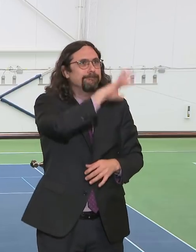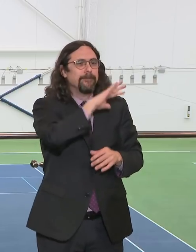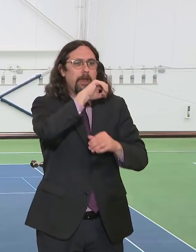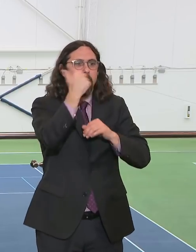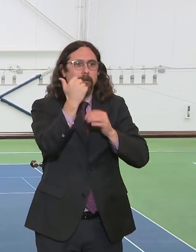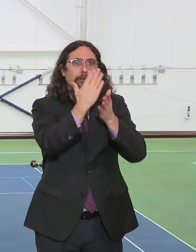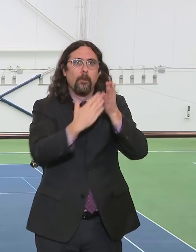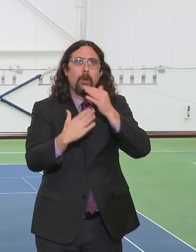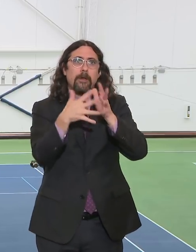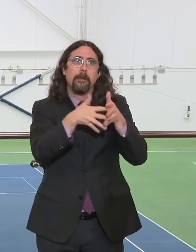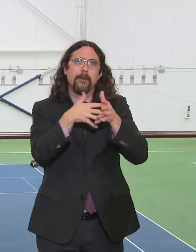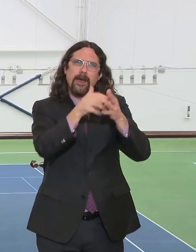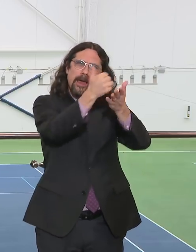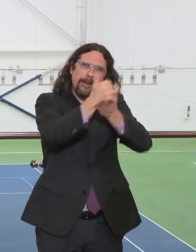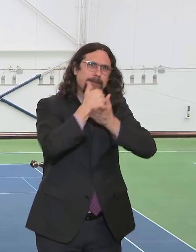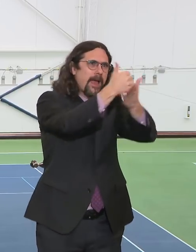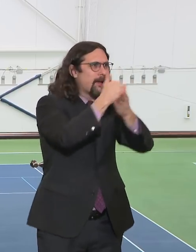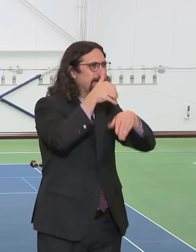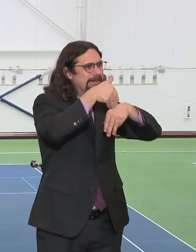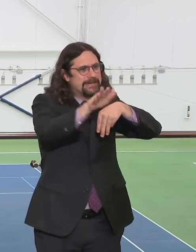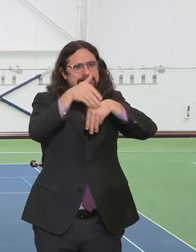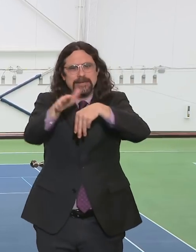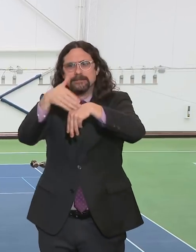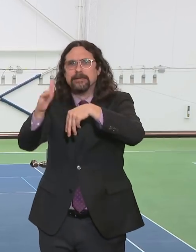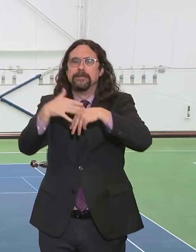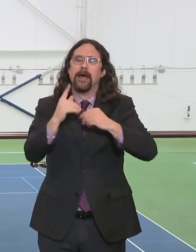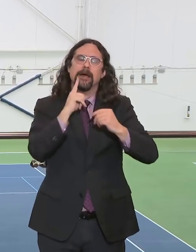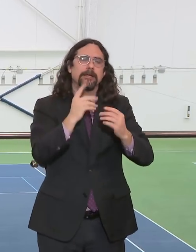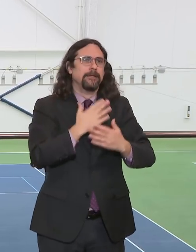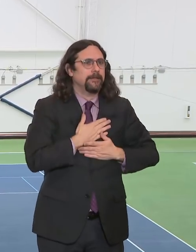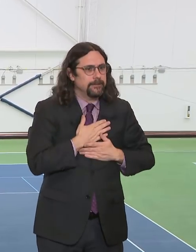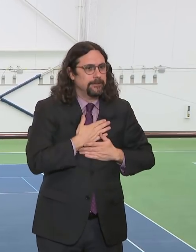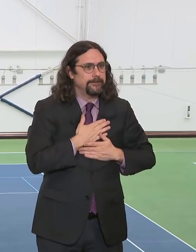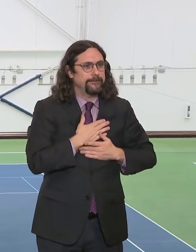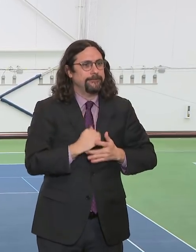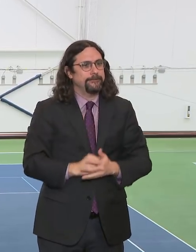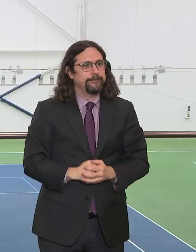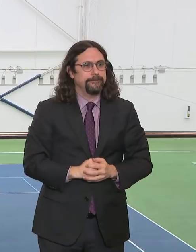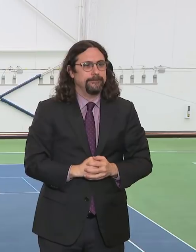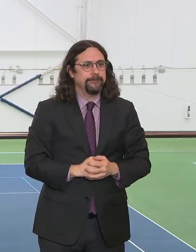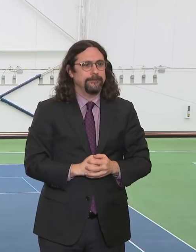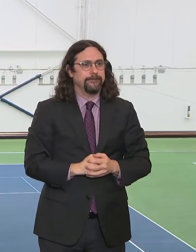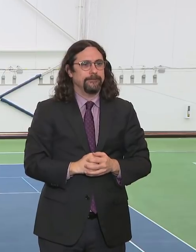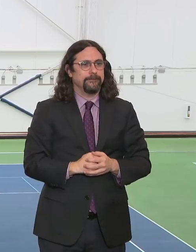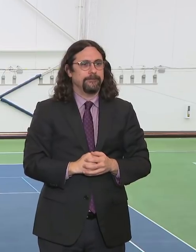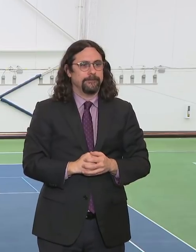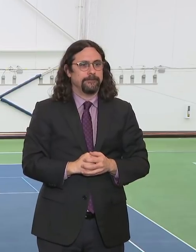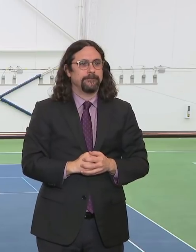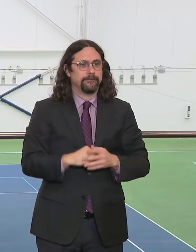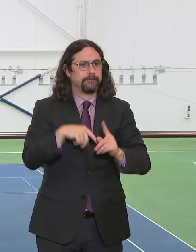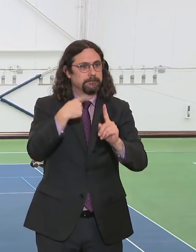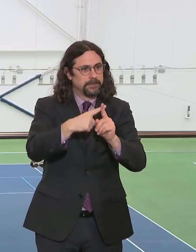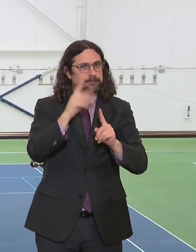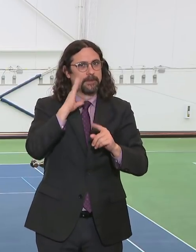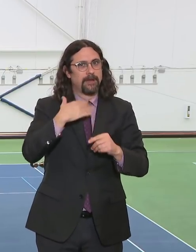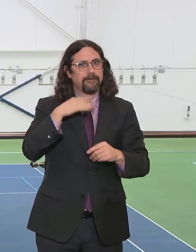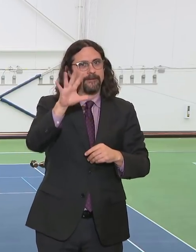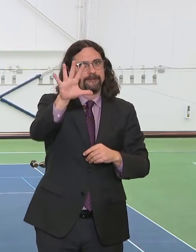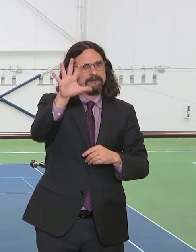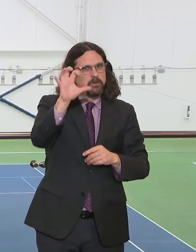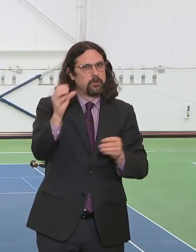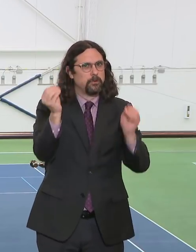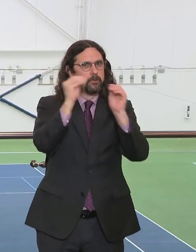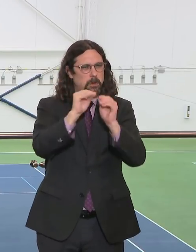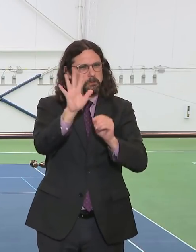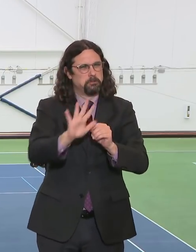more EMTs and paramedics coming in from all over the country. 270 are here right now. And they're